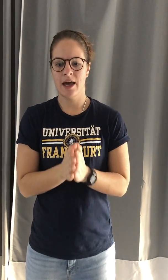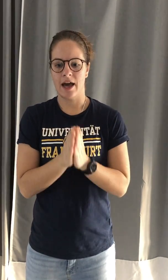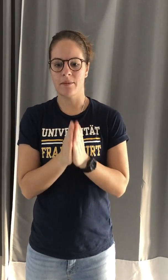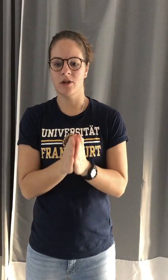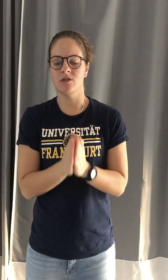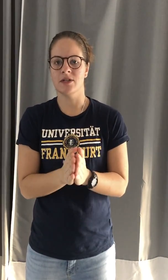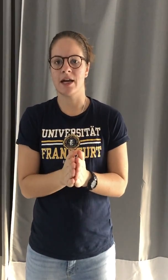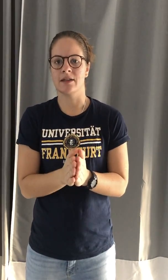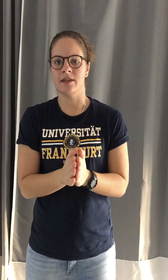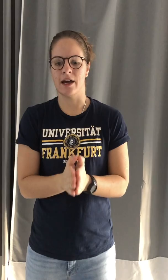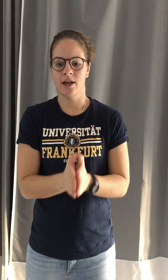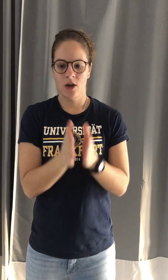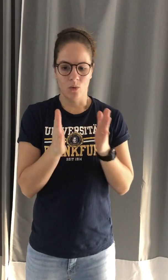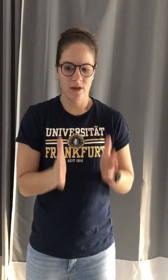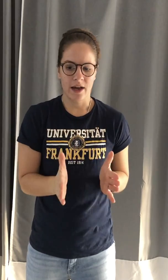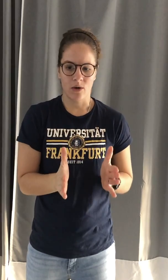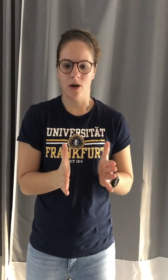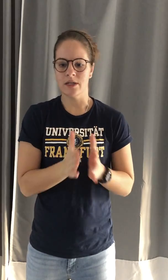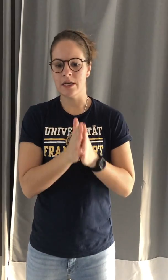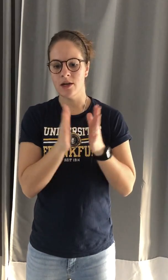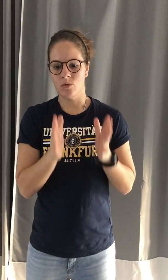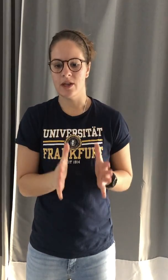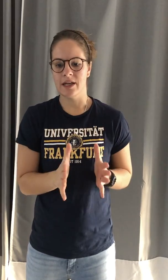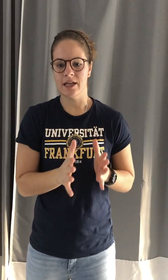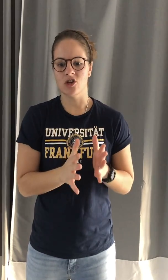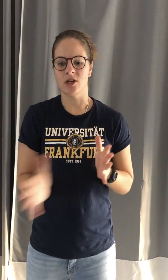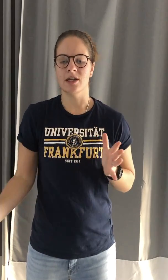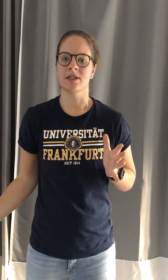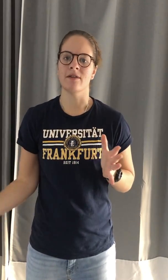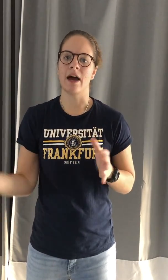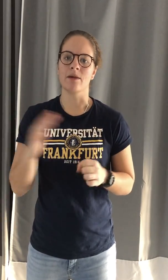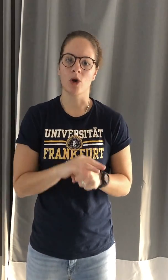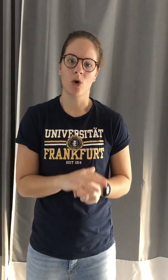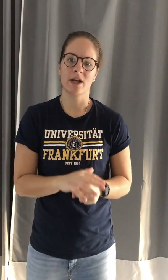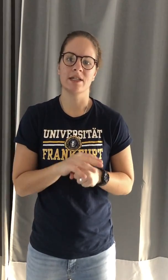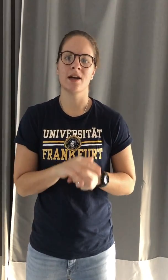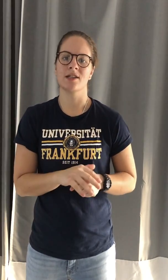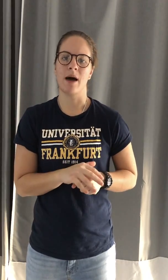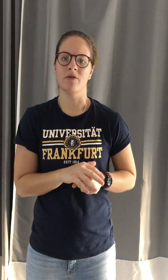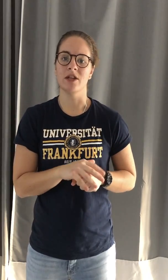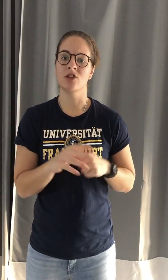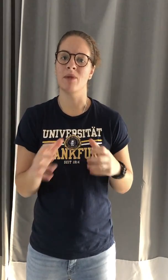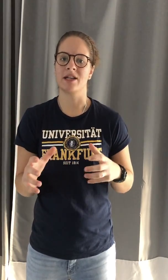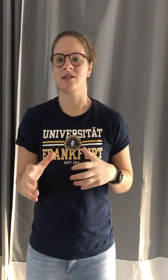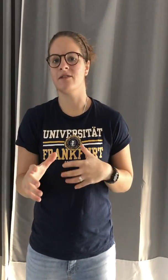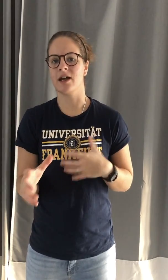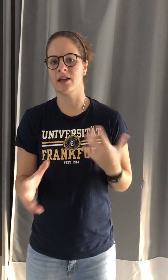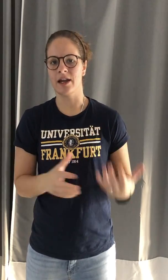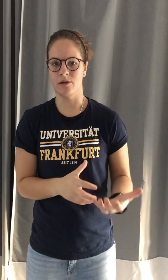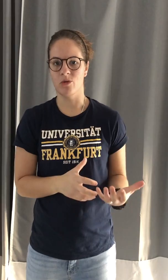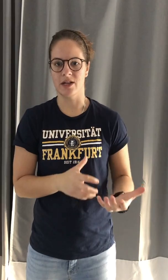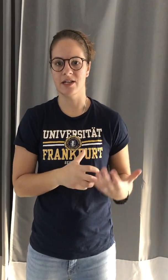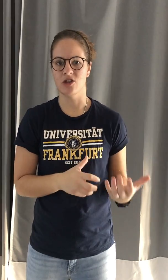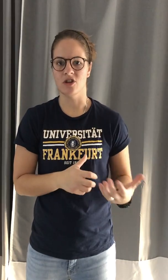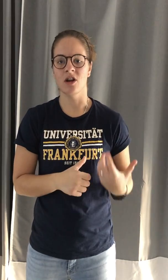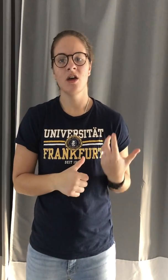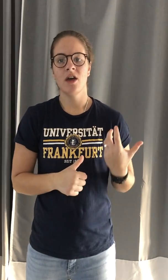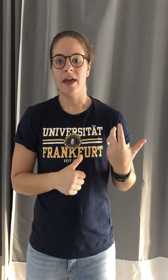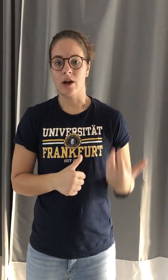I'm going to do exactly that with that quality, with that intention, instead of adding more quantity on top of it to mask the fact that I didn't bring attention and